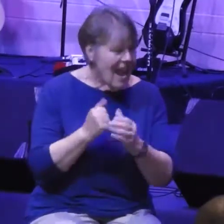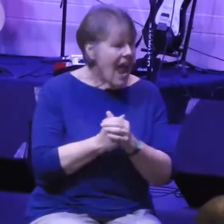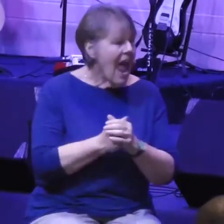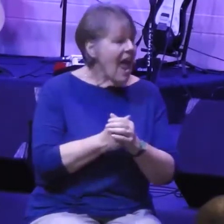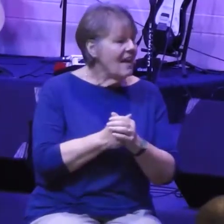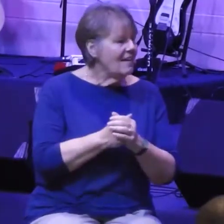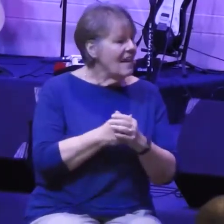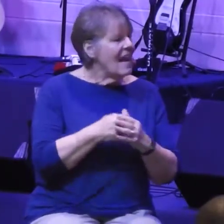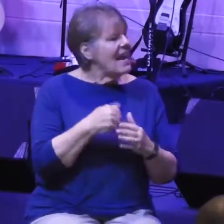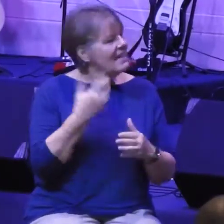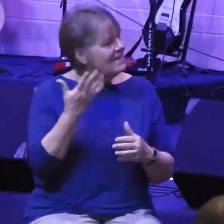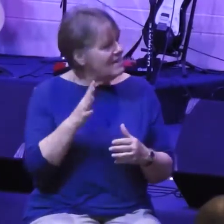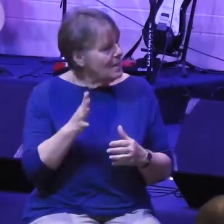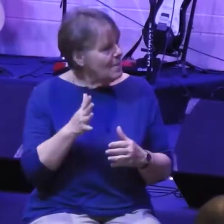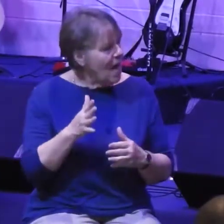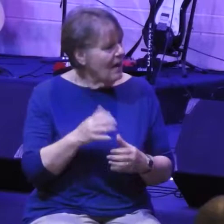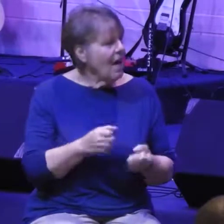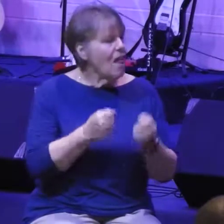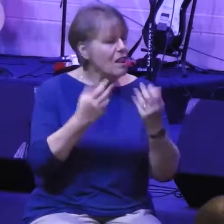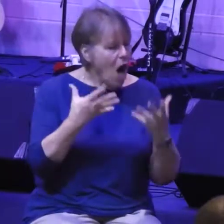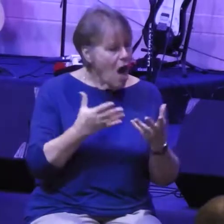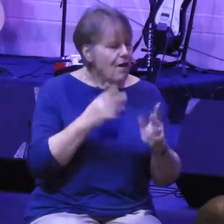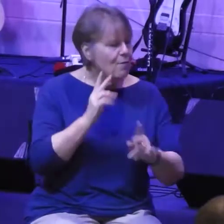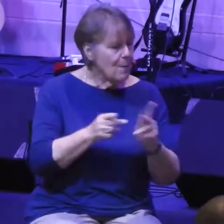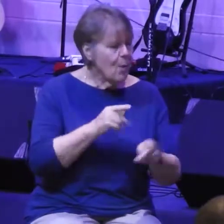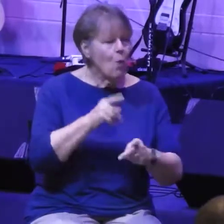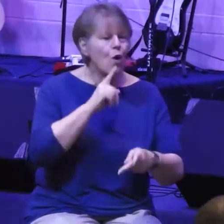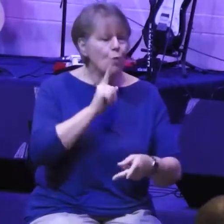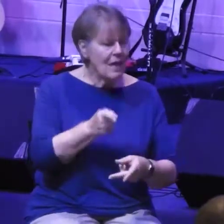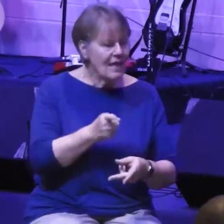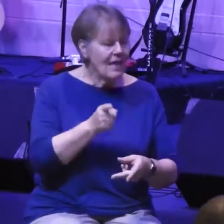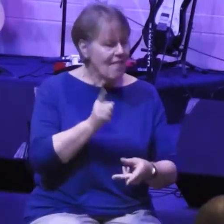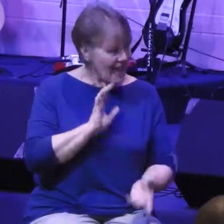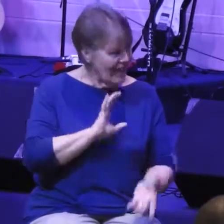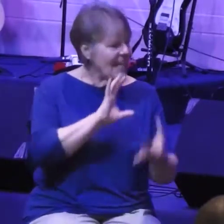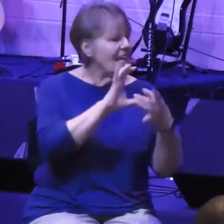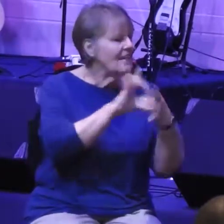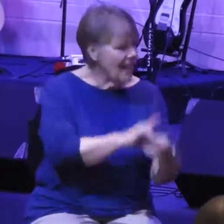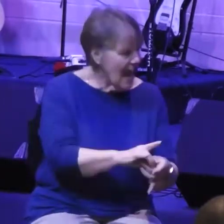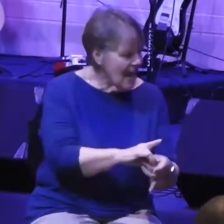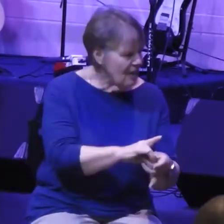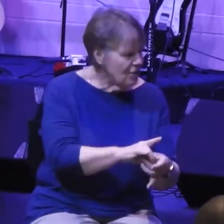engagement, particularly on the topic of carburetors.